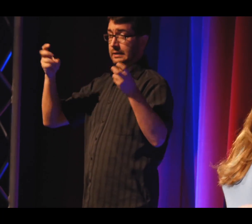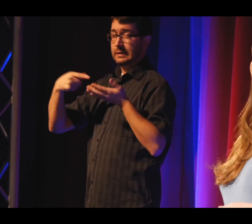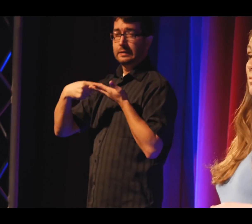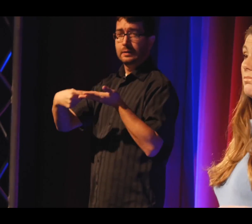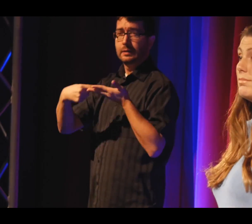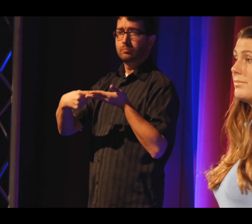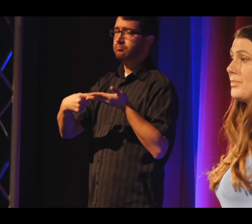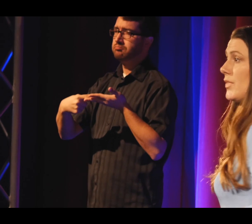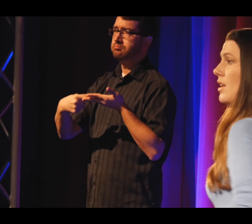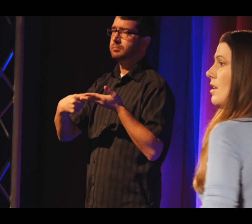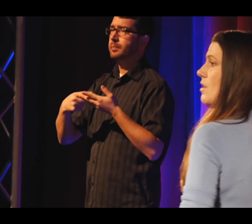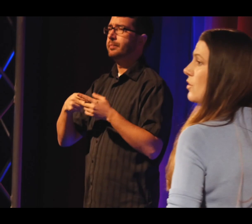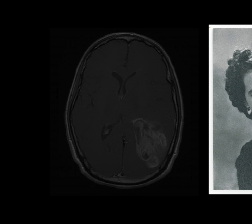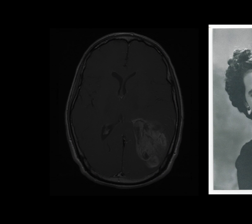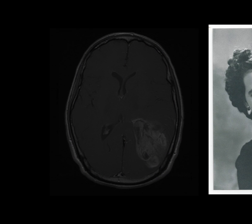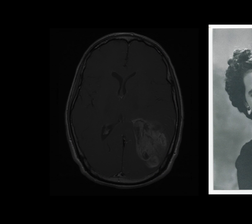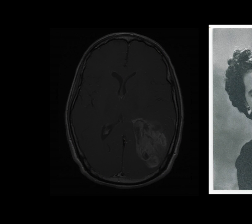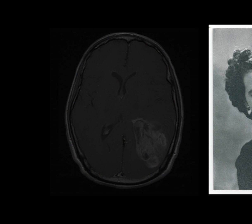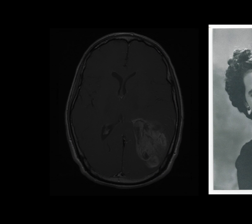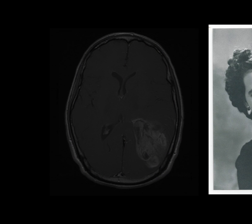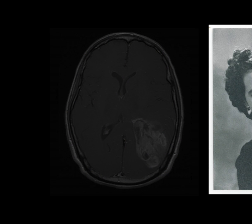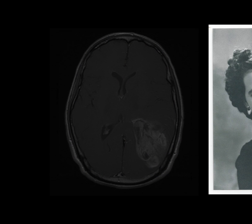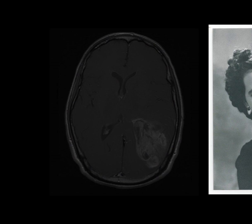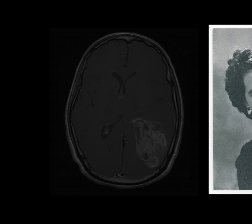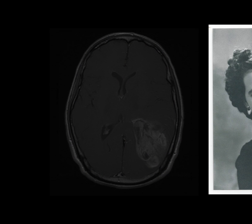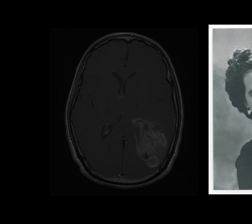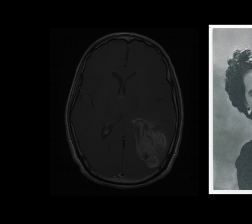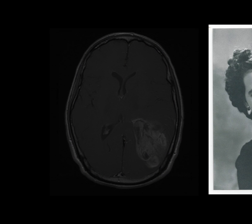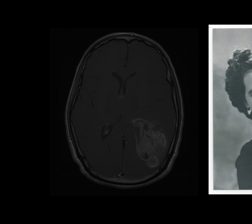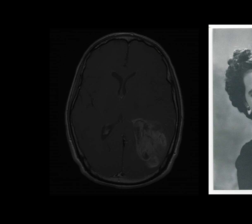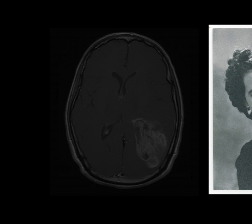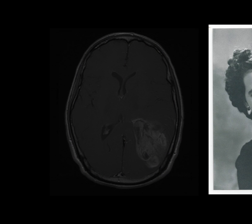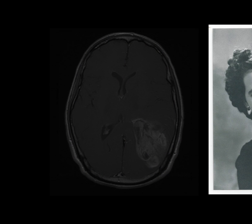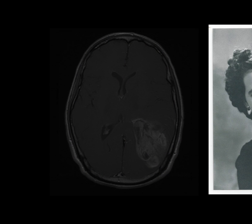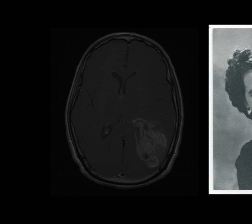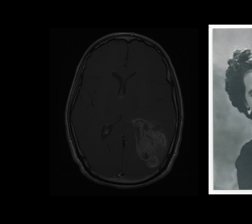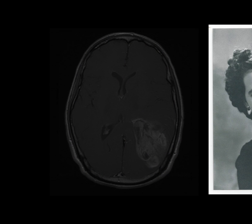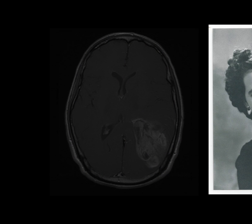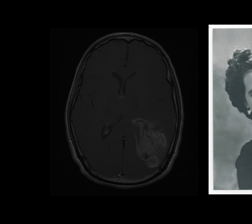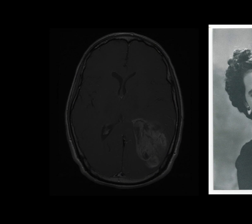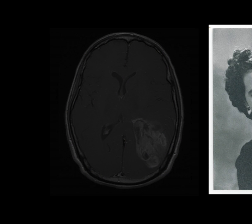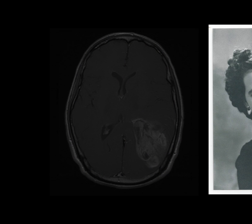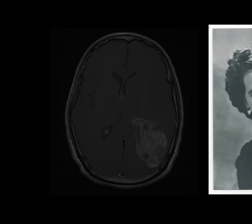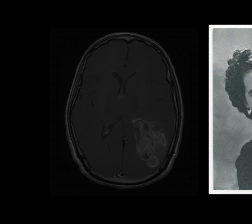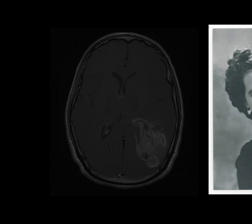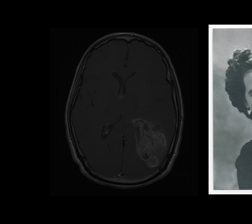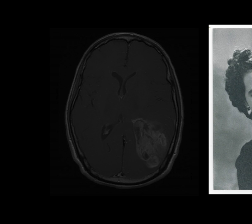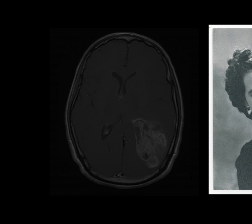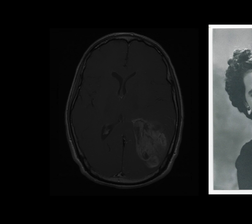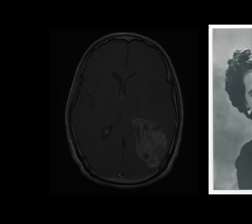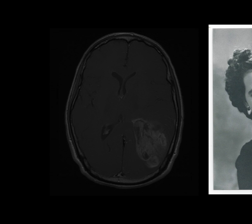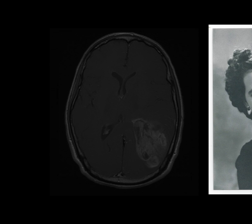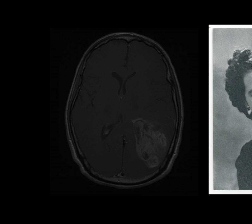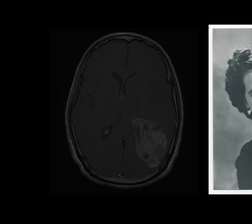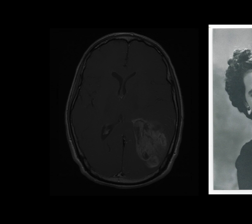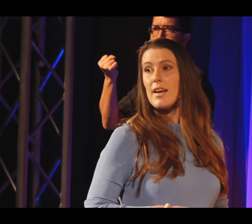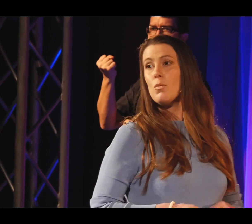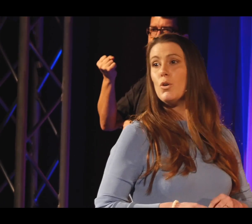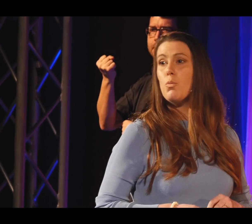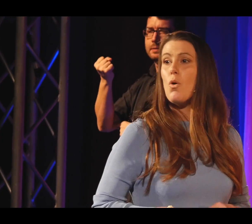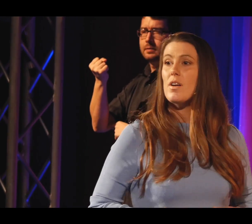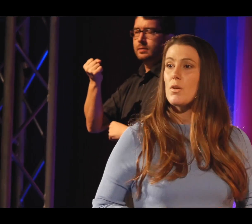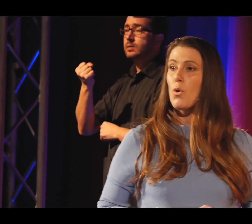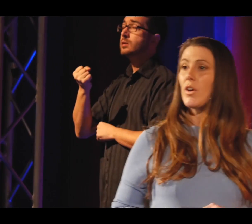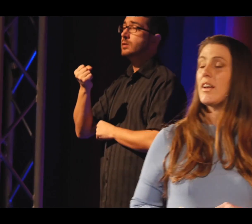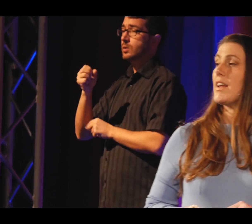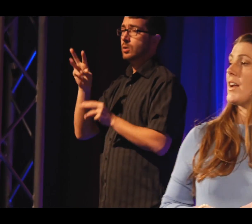It's about people. So this is a picture of a woman in her 20s, in the 1940s. She fought in the